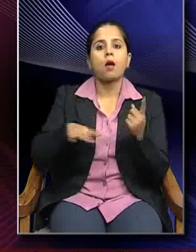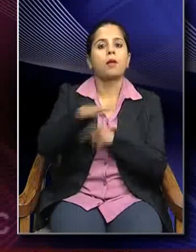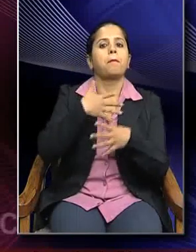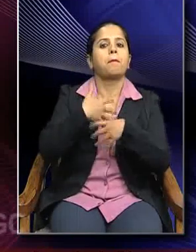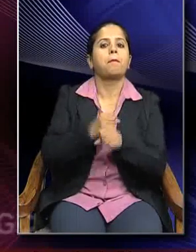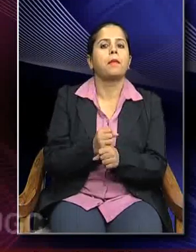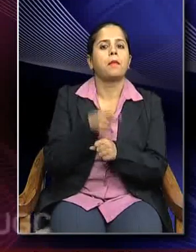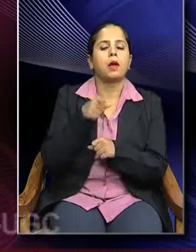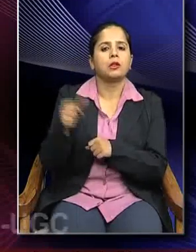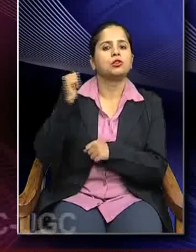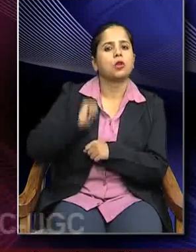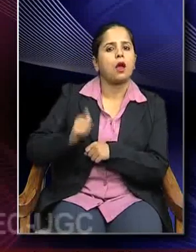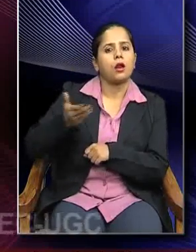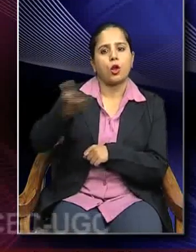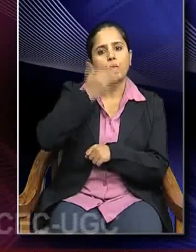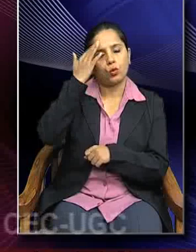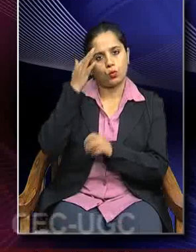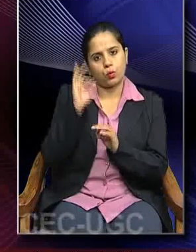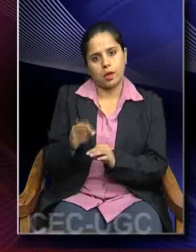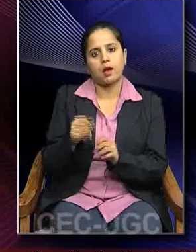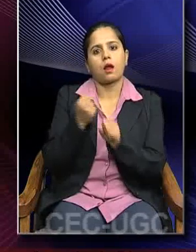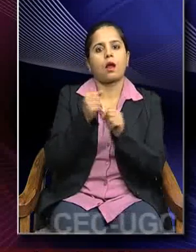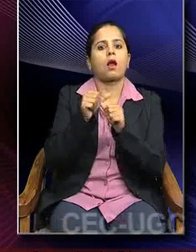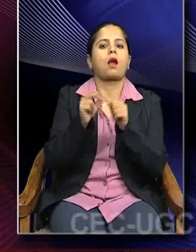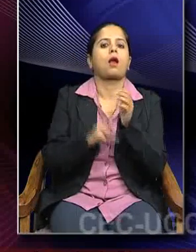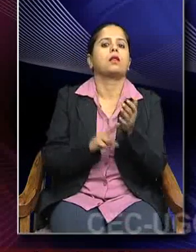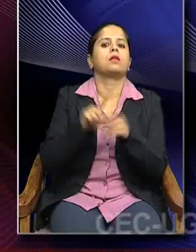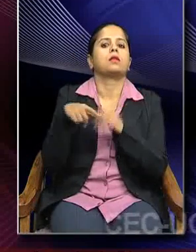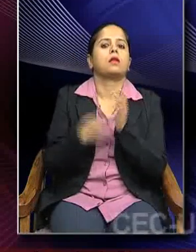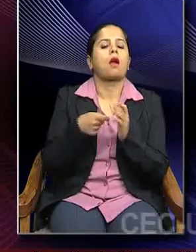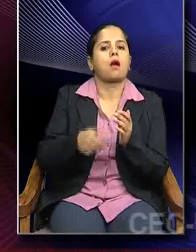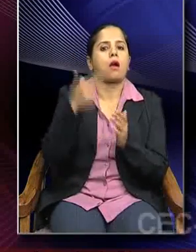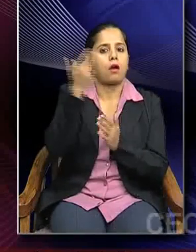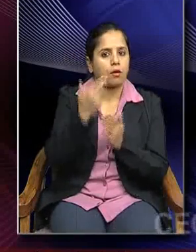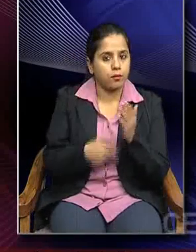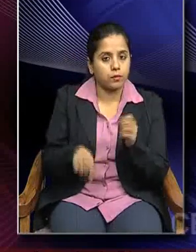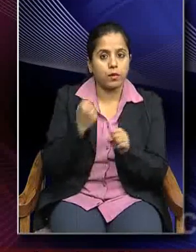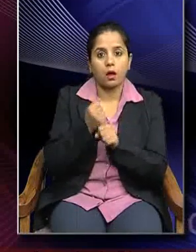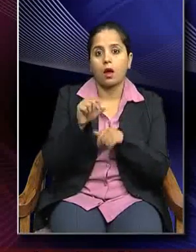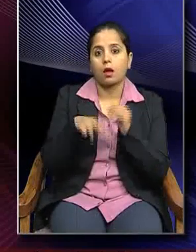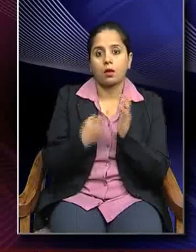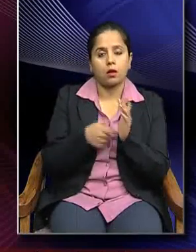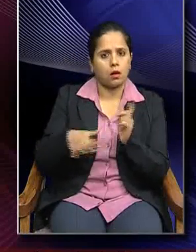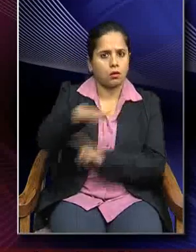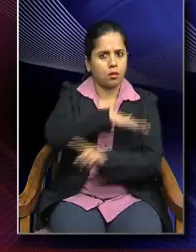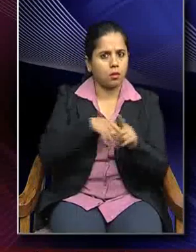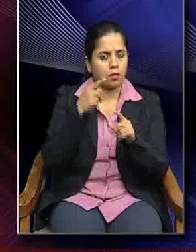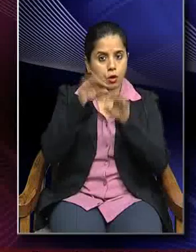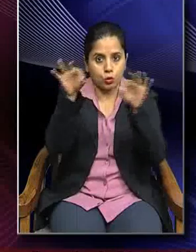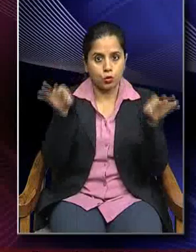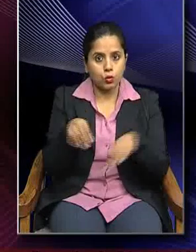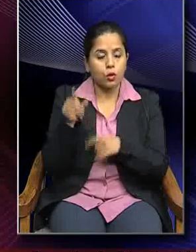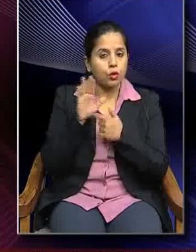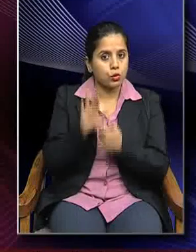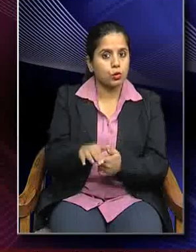of this style that we know as Gandhar art. And the geography of Gandhar art and such that it is located